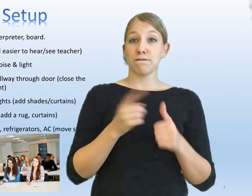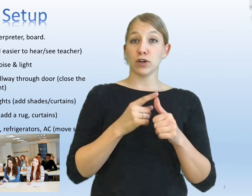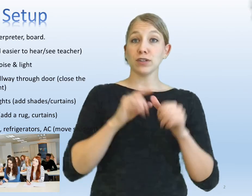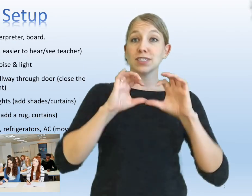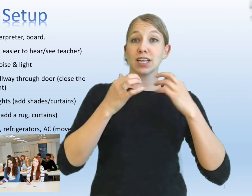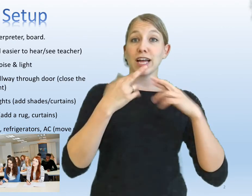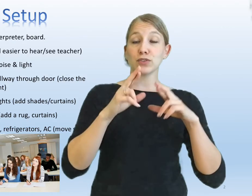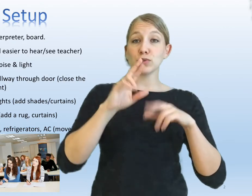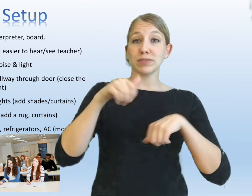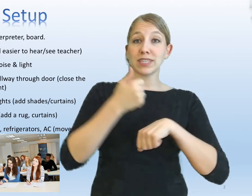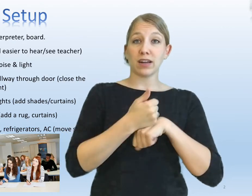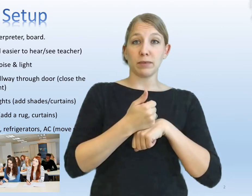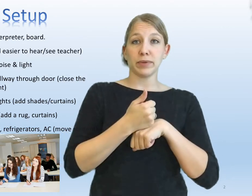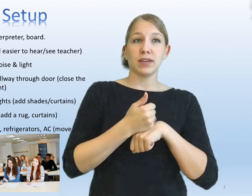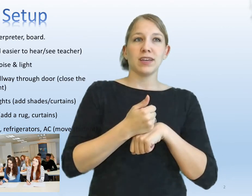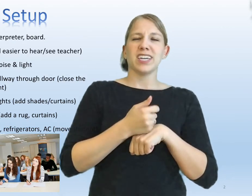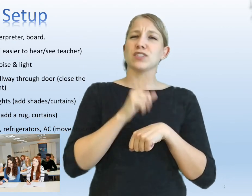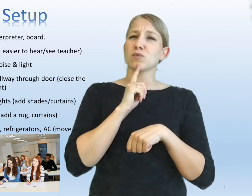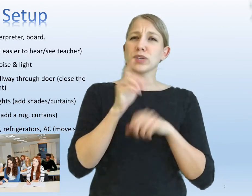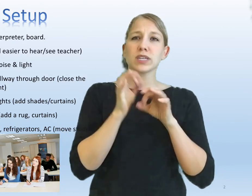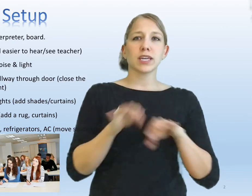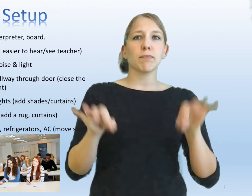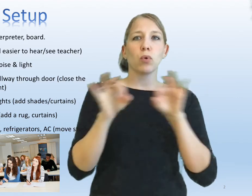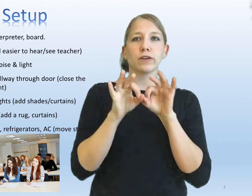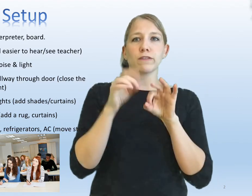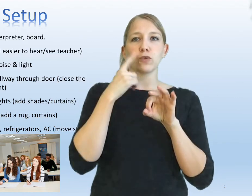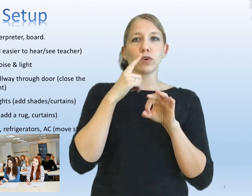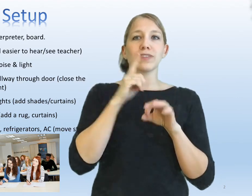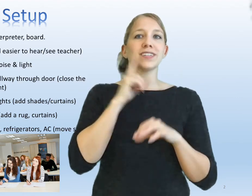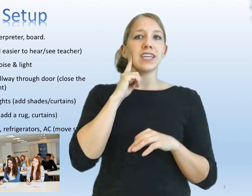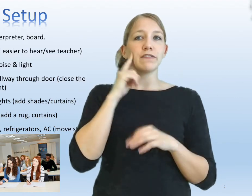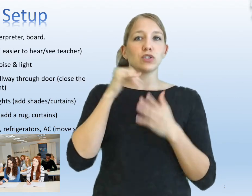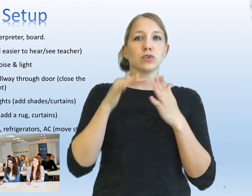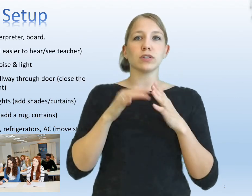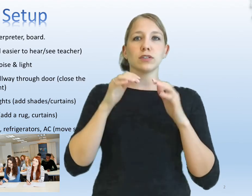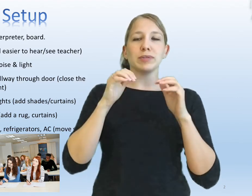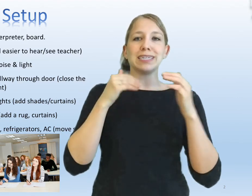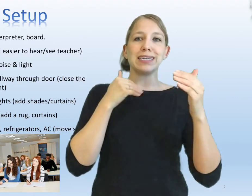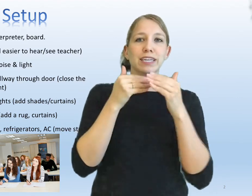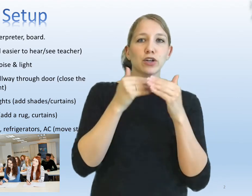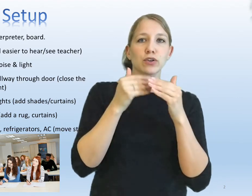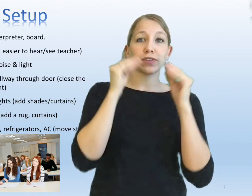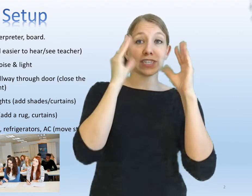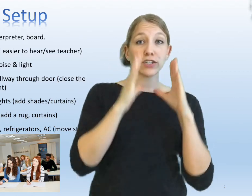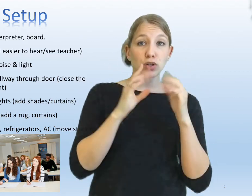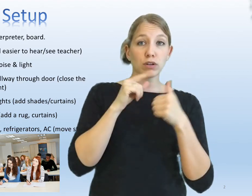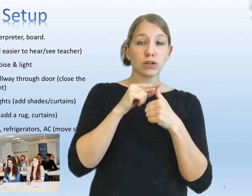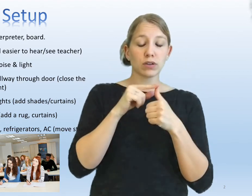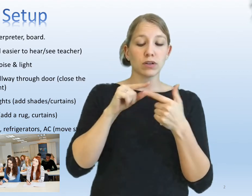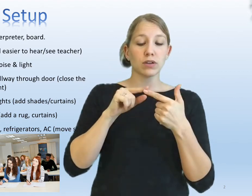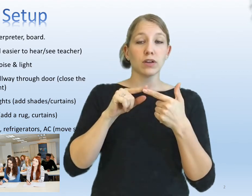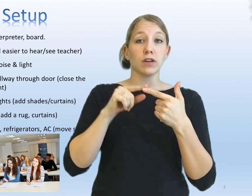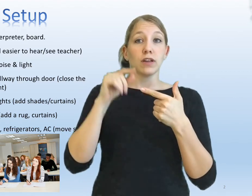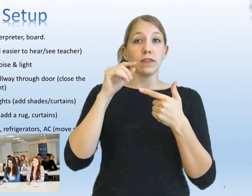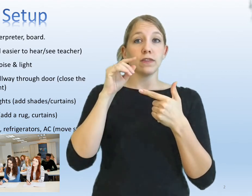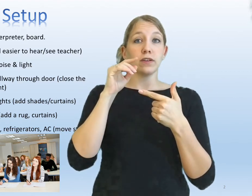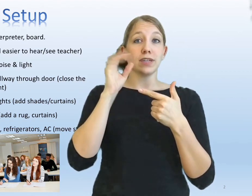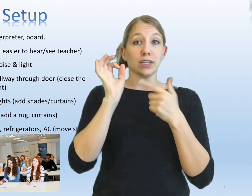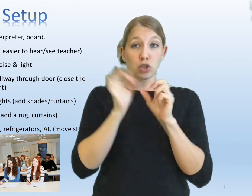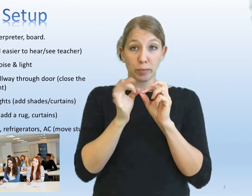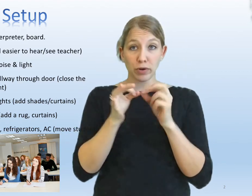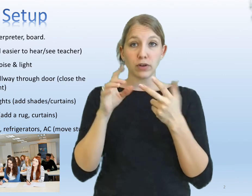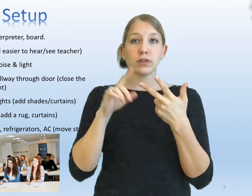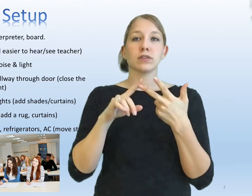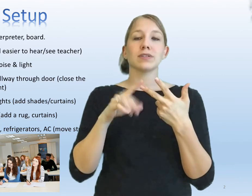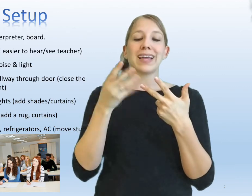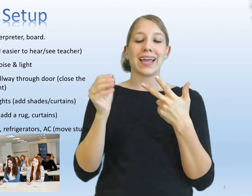First is classroom setup. It's really important for the deaf student to be near the teacher, the